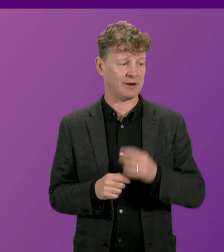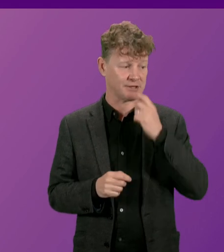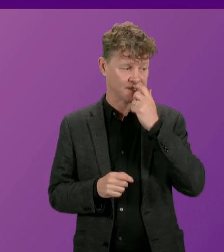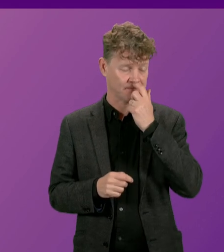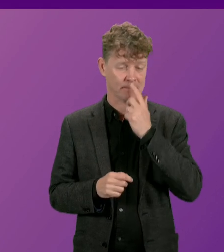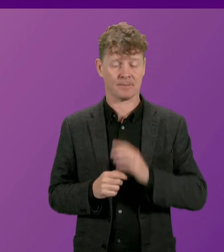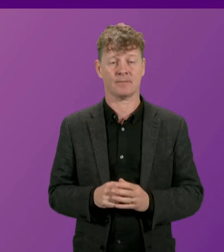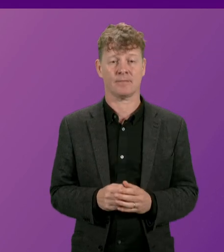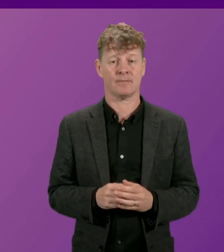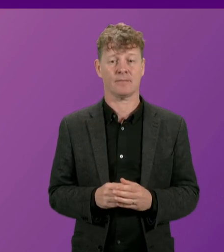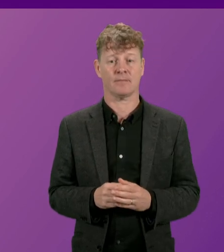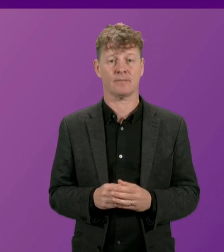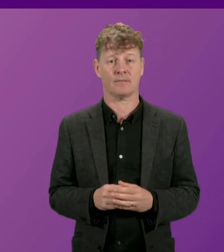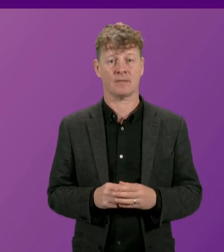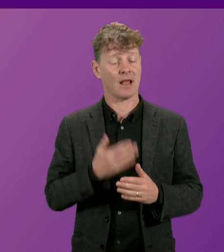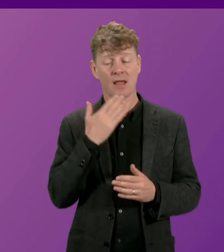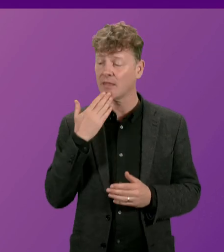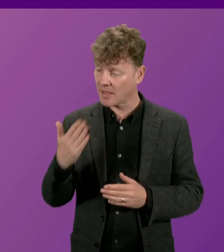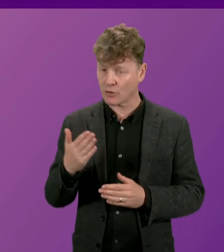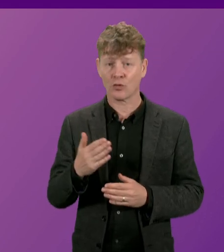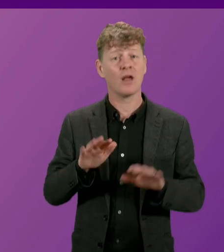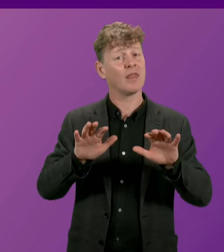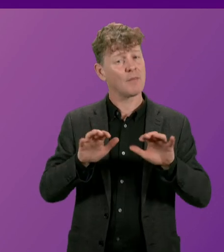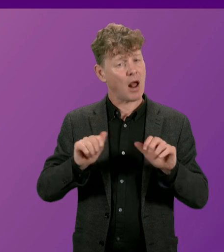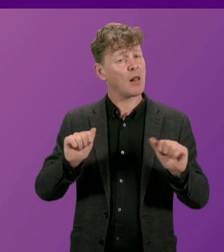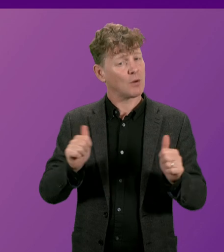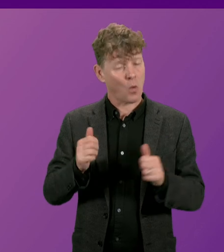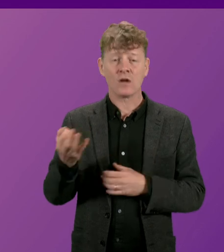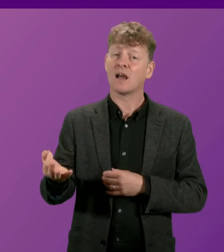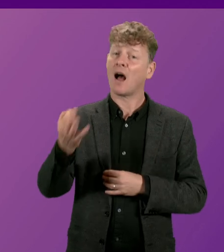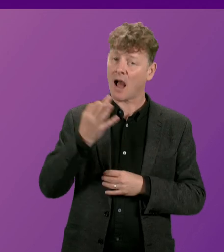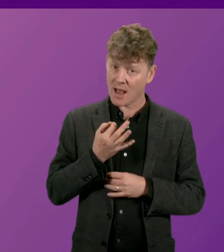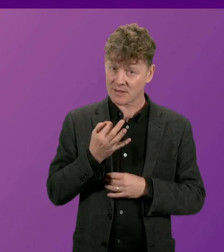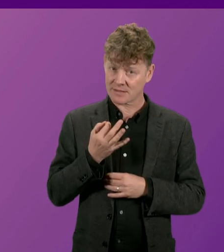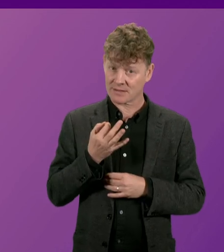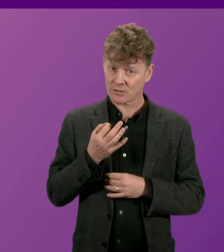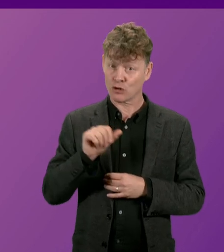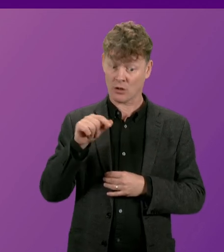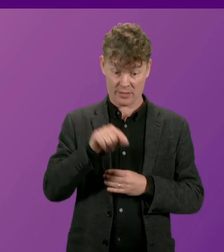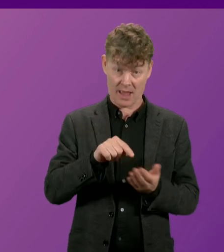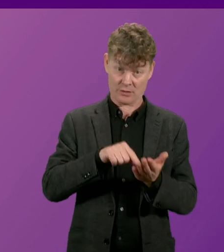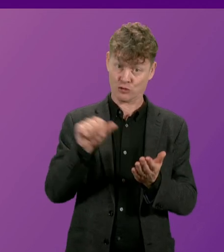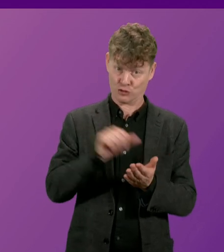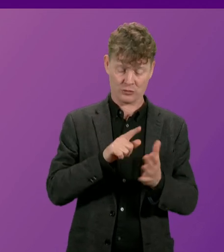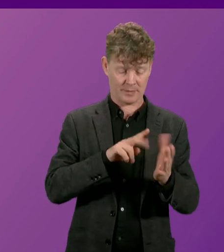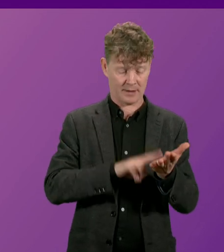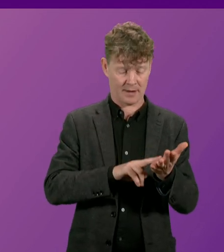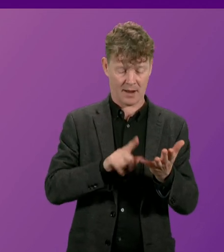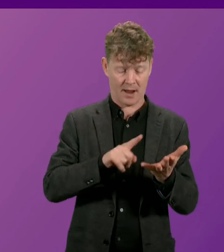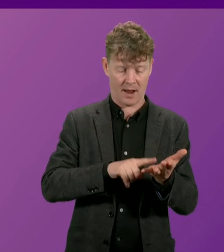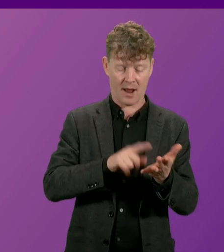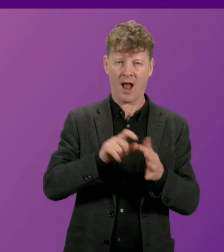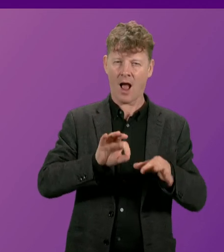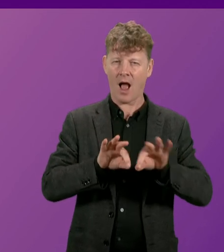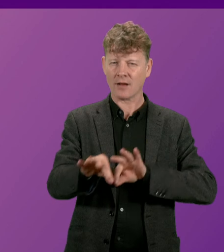Thank you, Mr Lumsden. The parliament was asked whether the instrument should be annulled and it was unable to decide